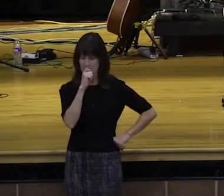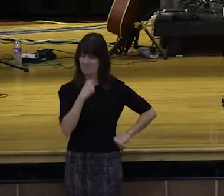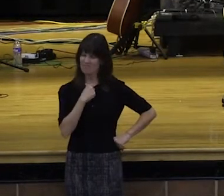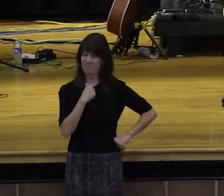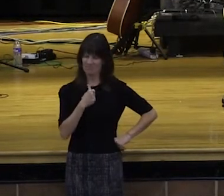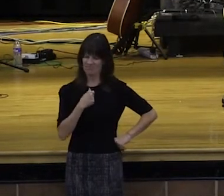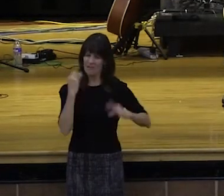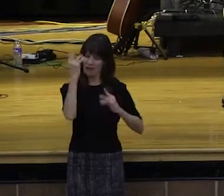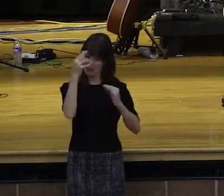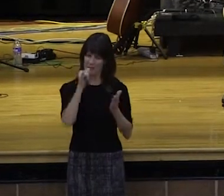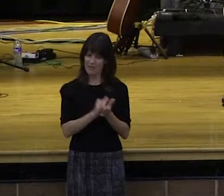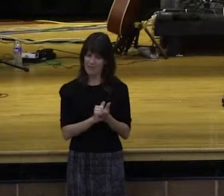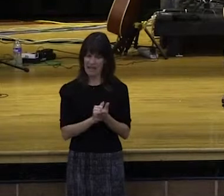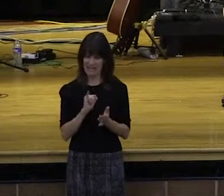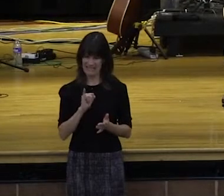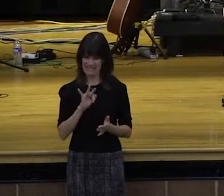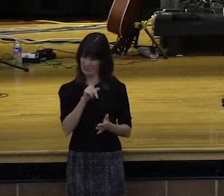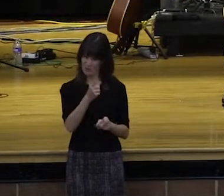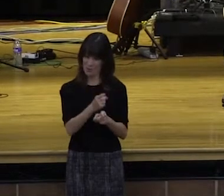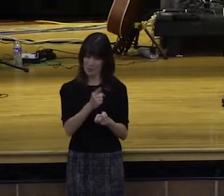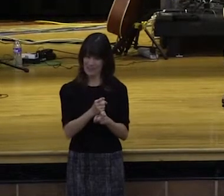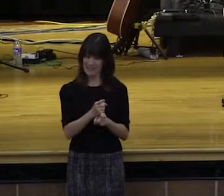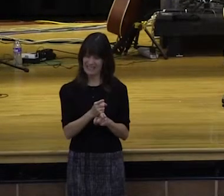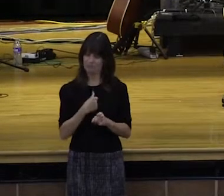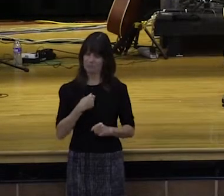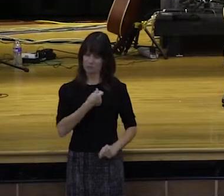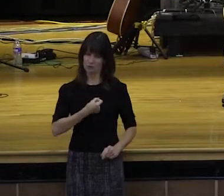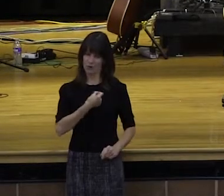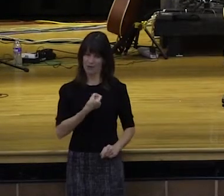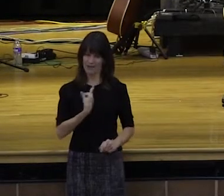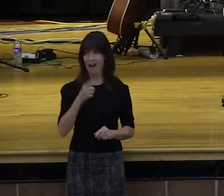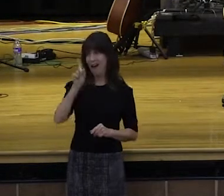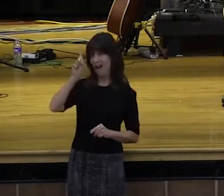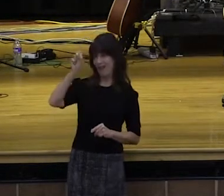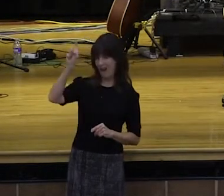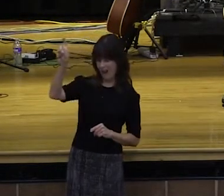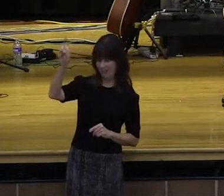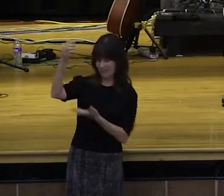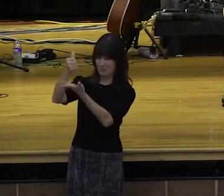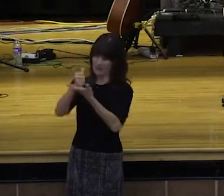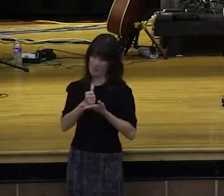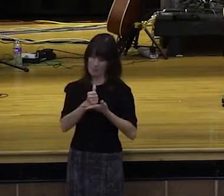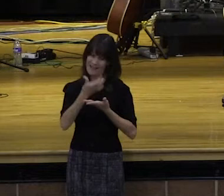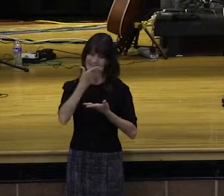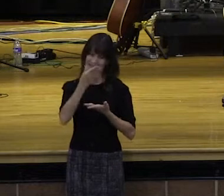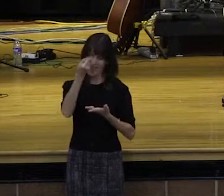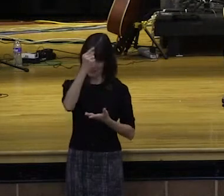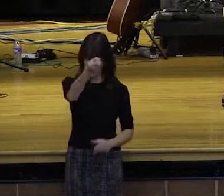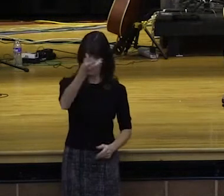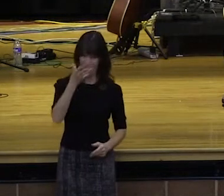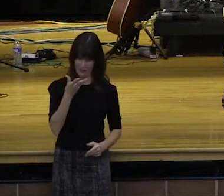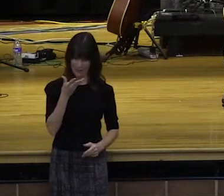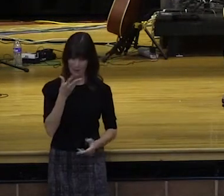about that. Because if I'm like that, that's really wrong. And I'm going to ask God to help me. So thank you for sharing that blessing with me. Amen.